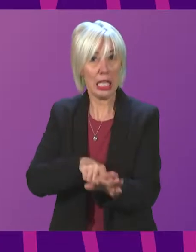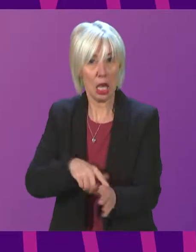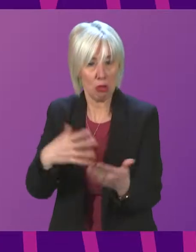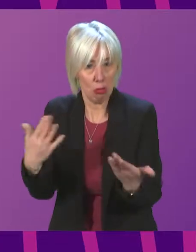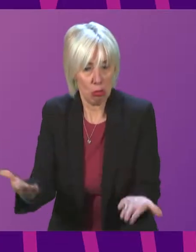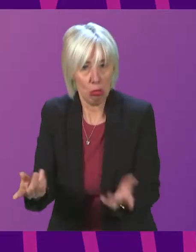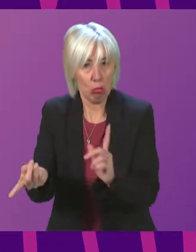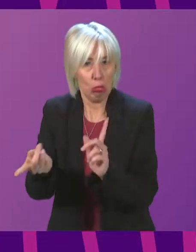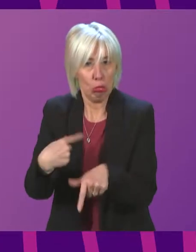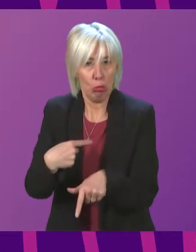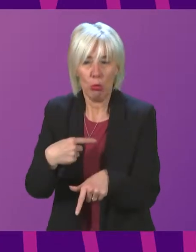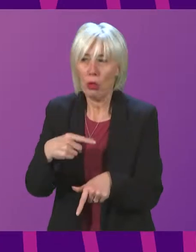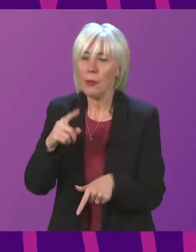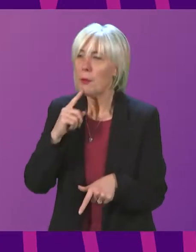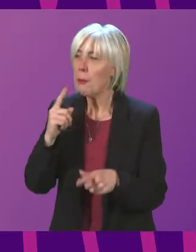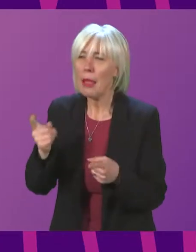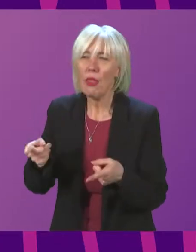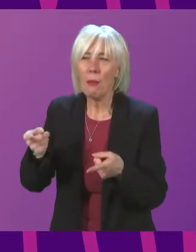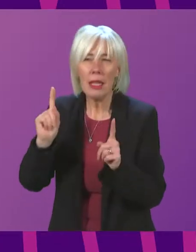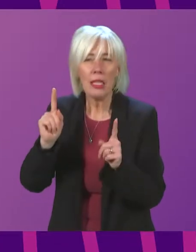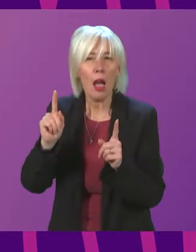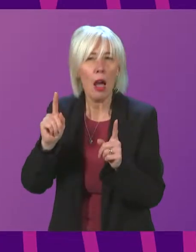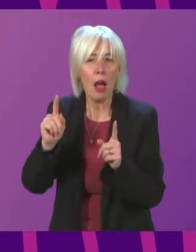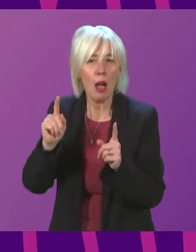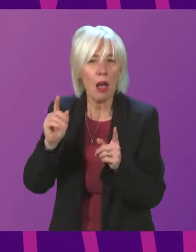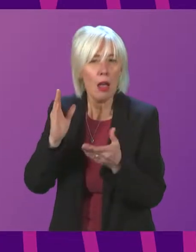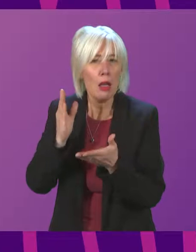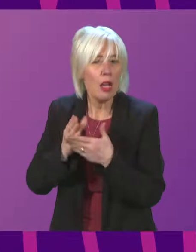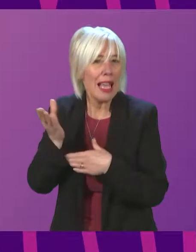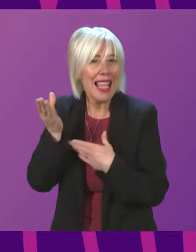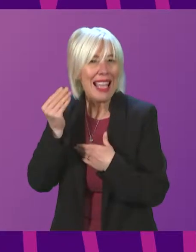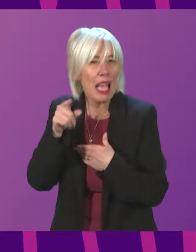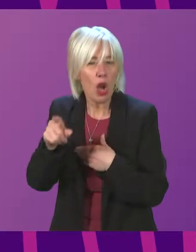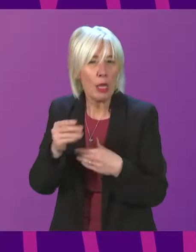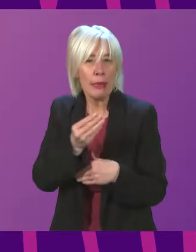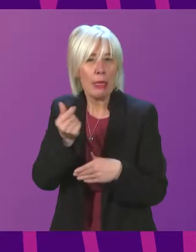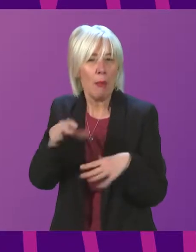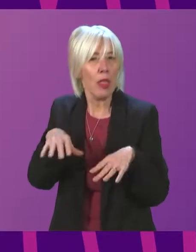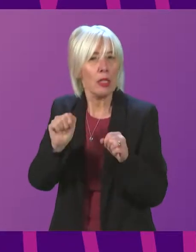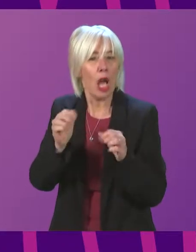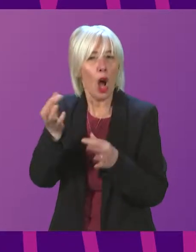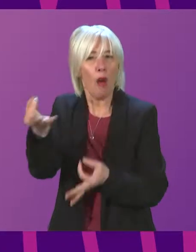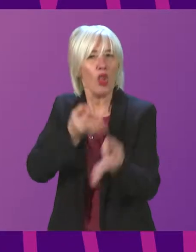Can I confirm that the minister was able to hear enough of Mr Rennie's question?